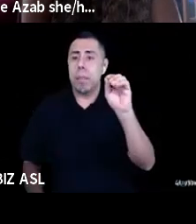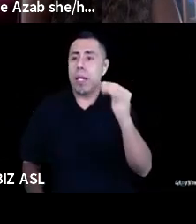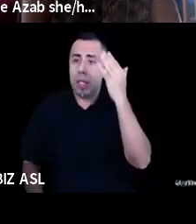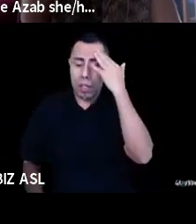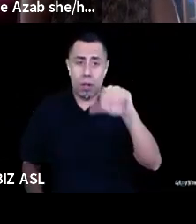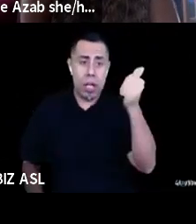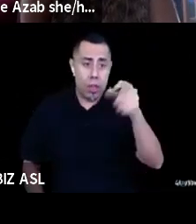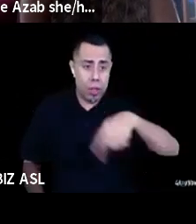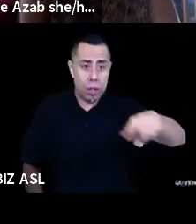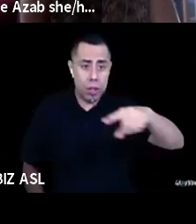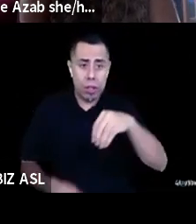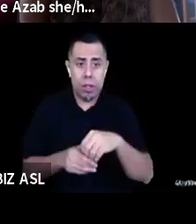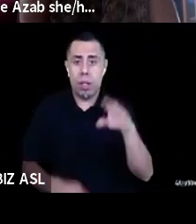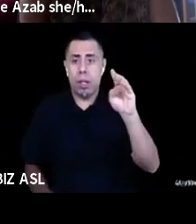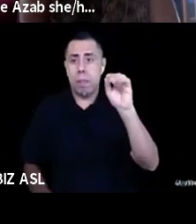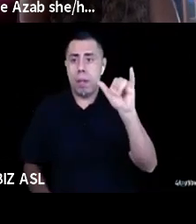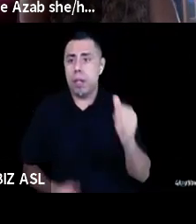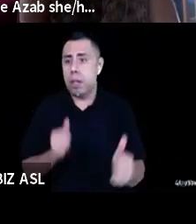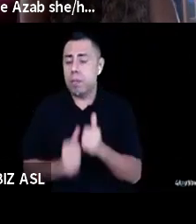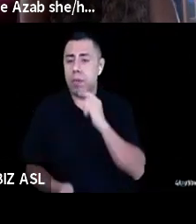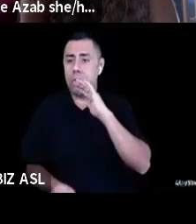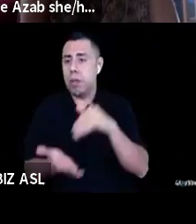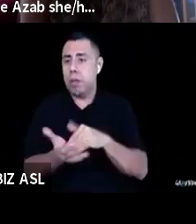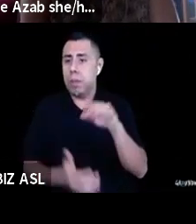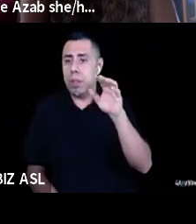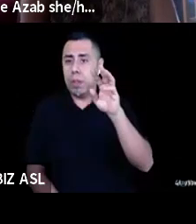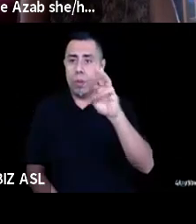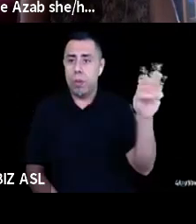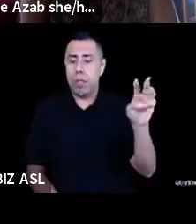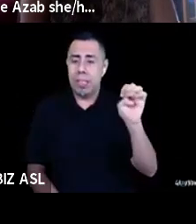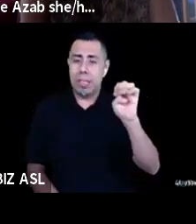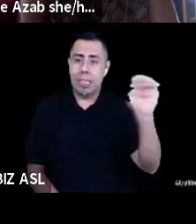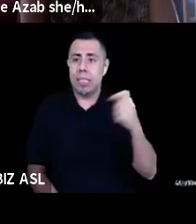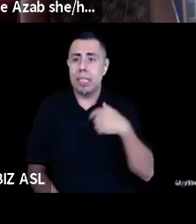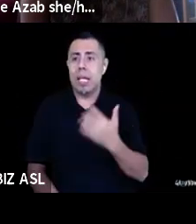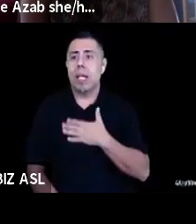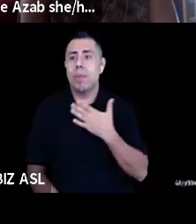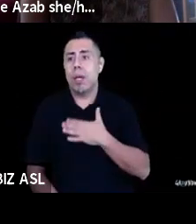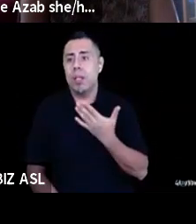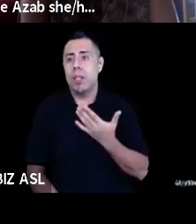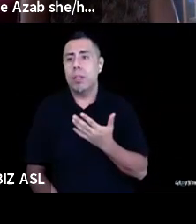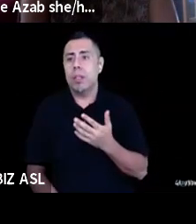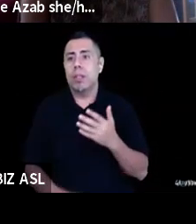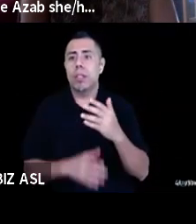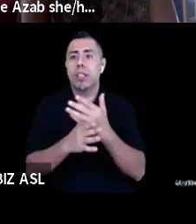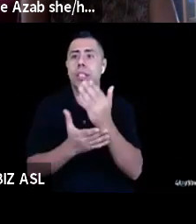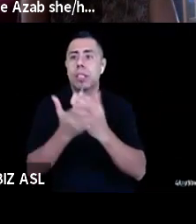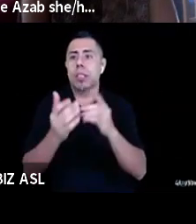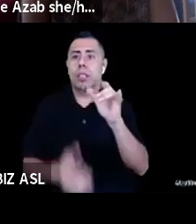like folks were mostly in Midwest and East coast, but, um, I'm happy to drop some links that I know of in the chat in case that's useful to anyone.